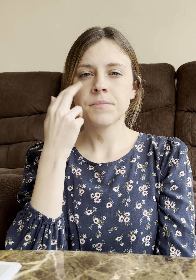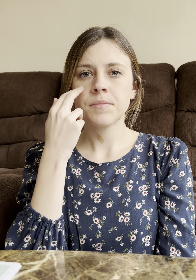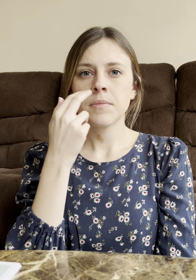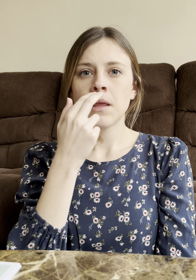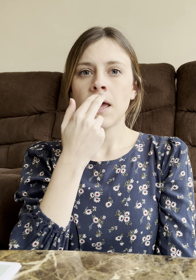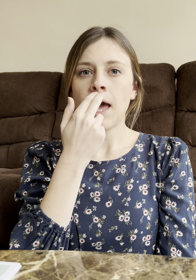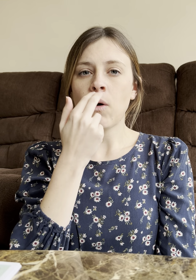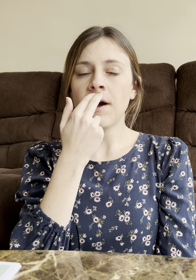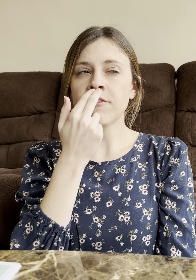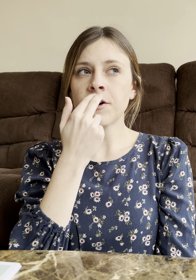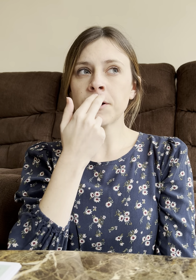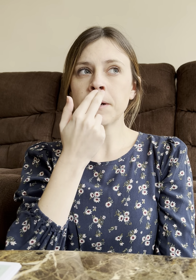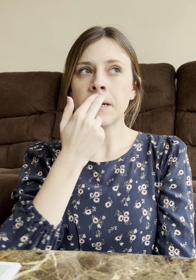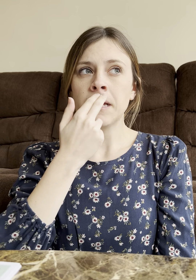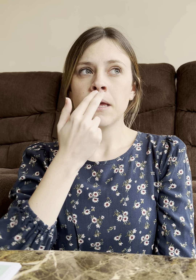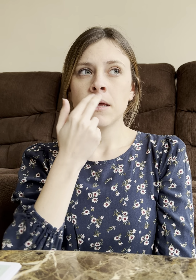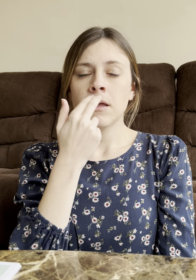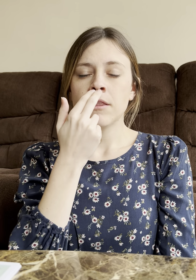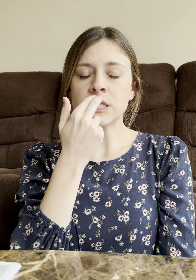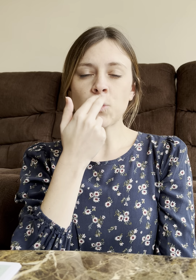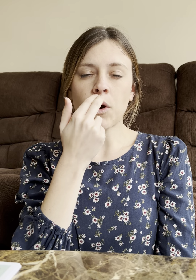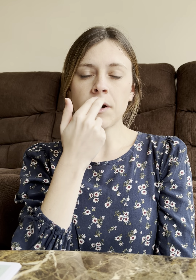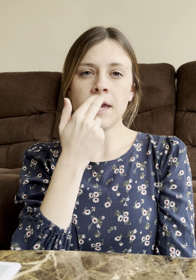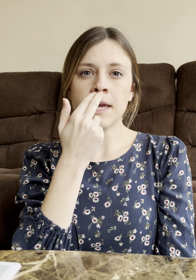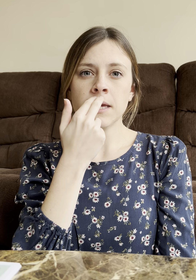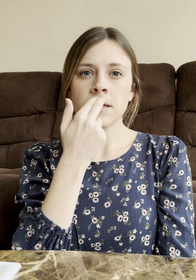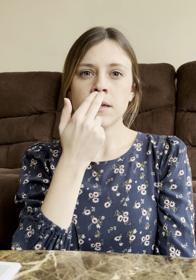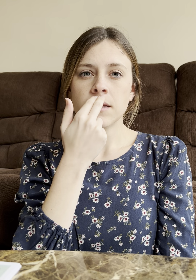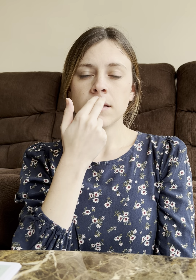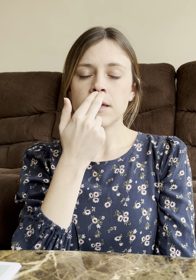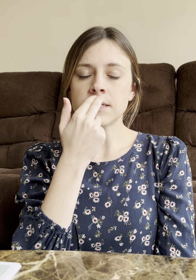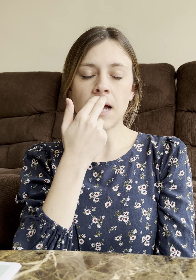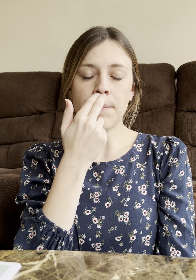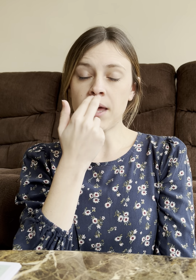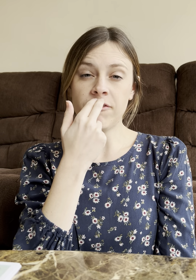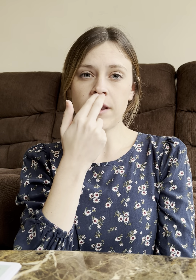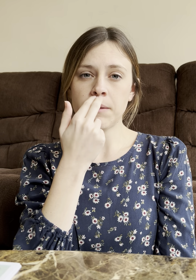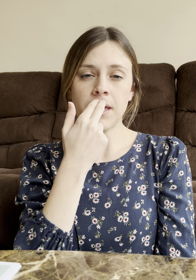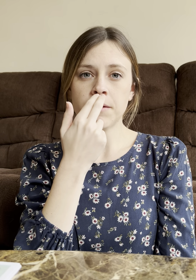However, this worrying is not benefiting me.